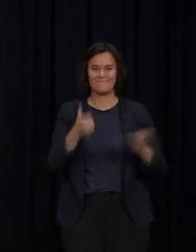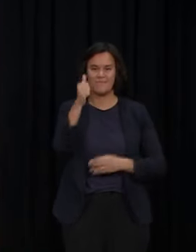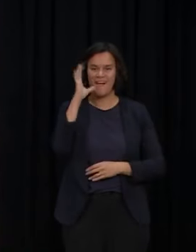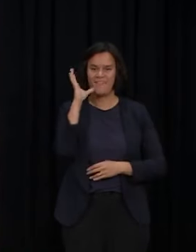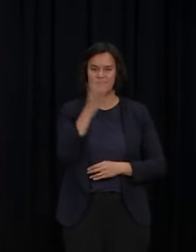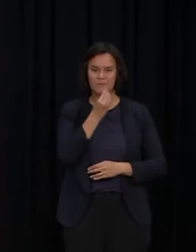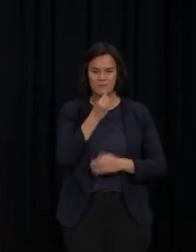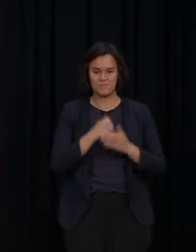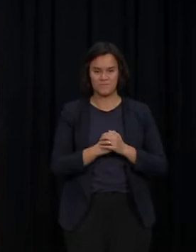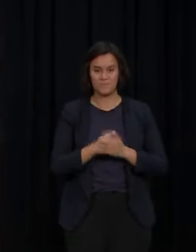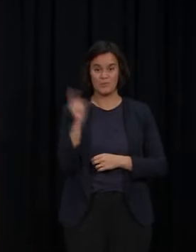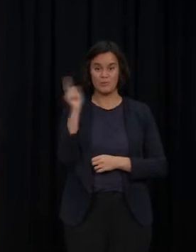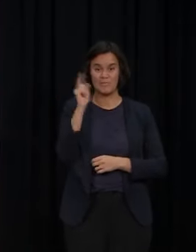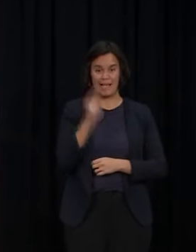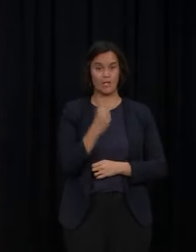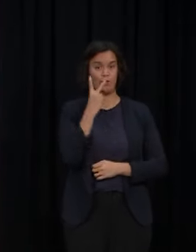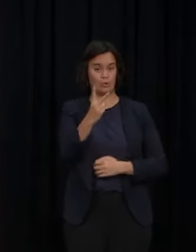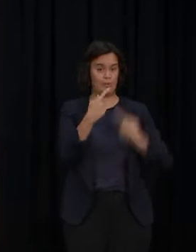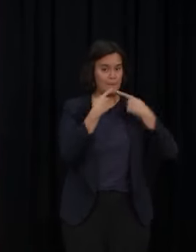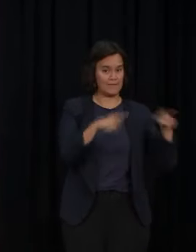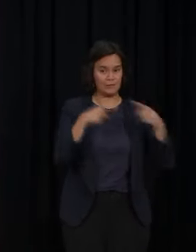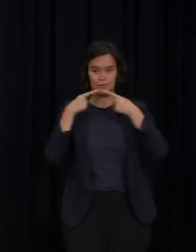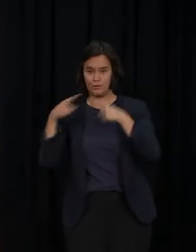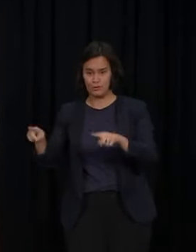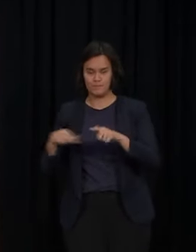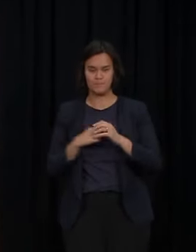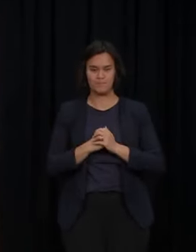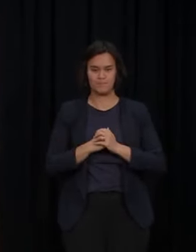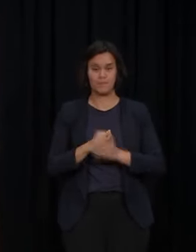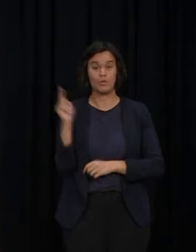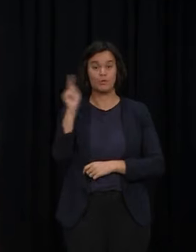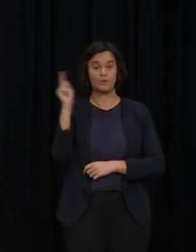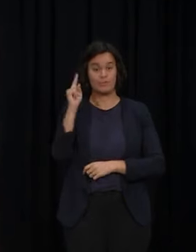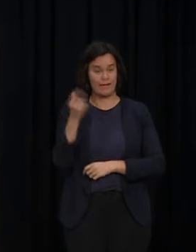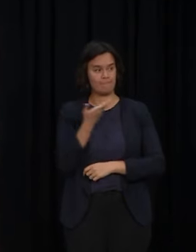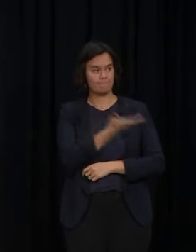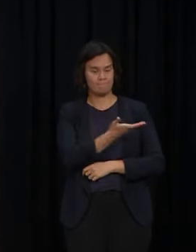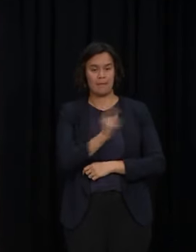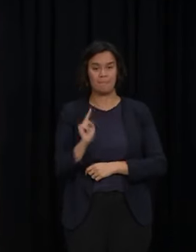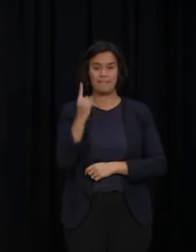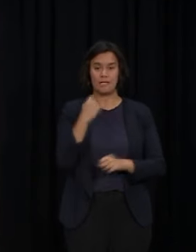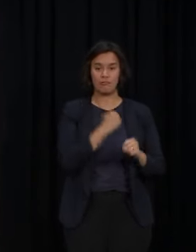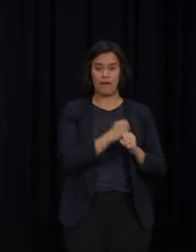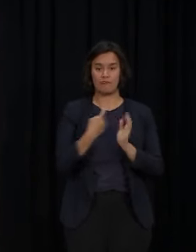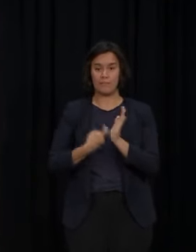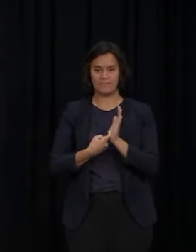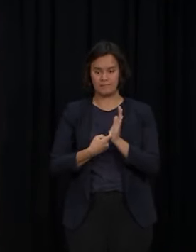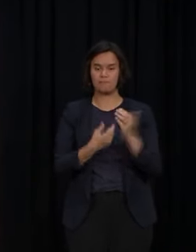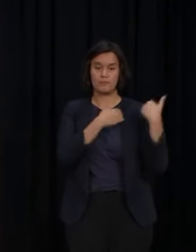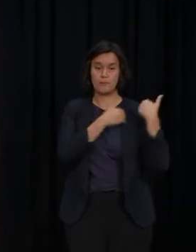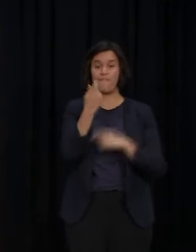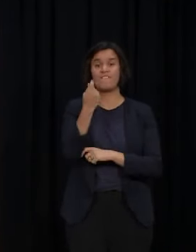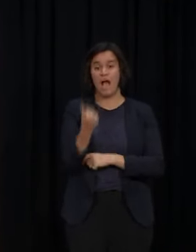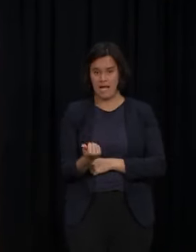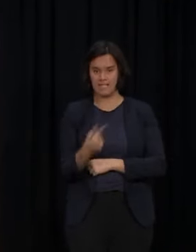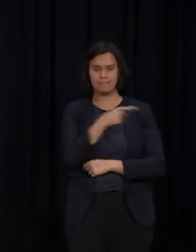I have two important messages to share today. I'm joined by the Deputy Prime Minister, who in a moment will share details of additional financial